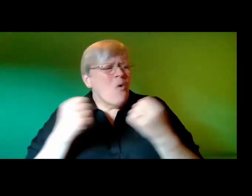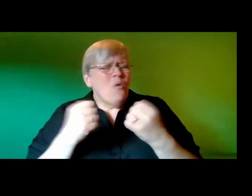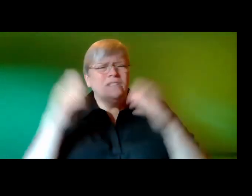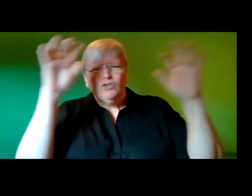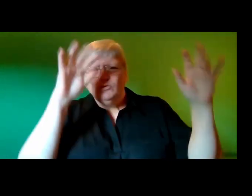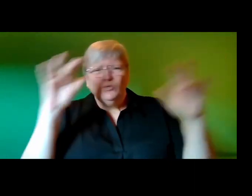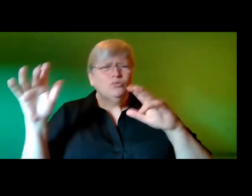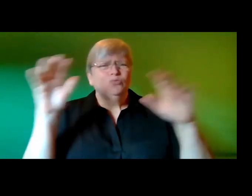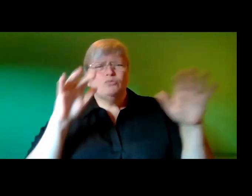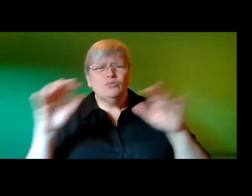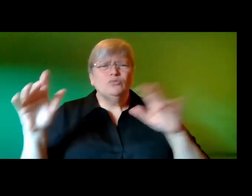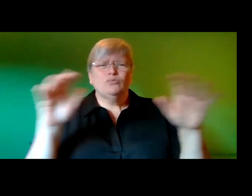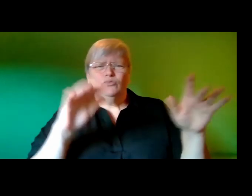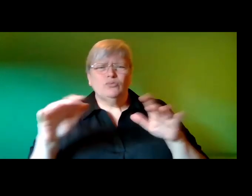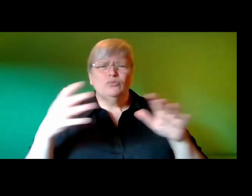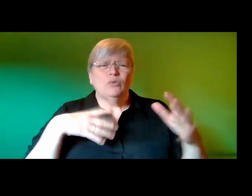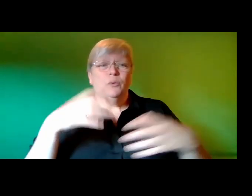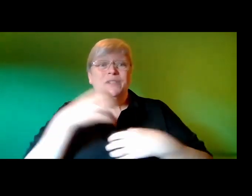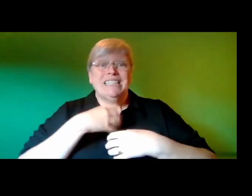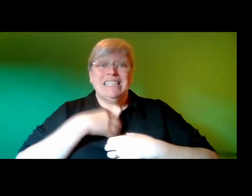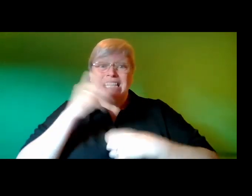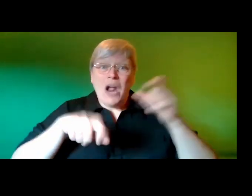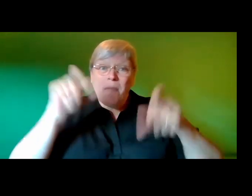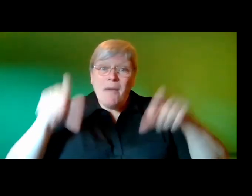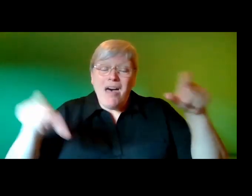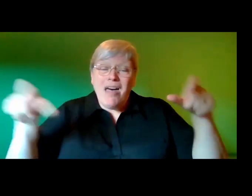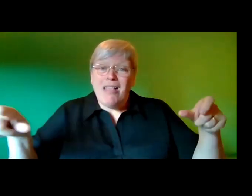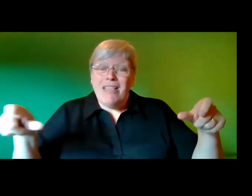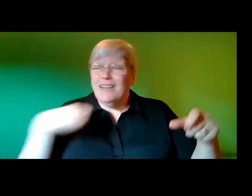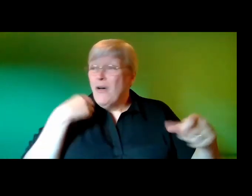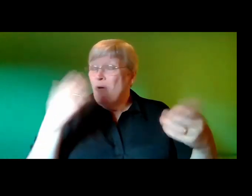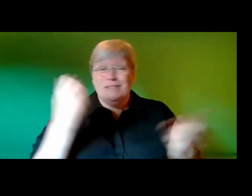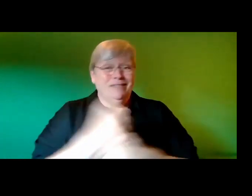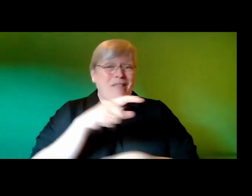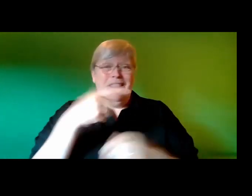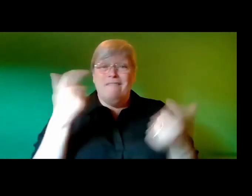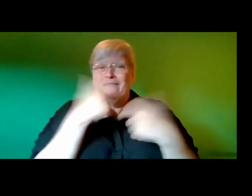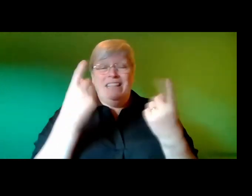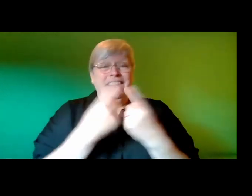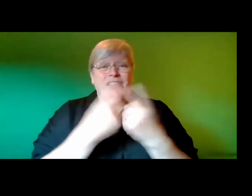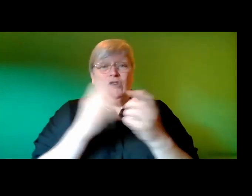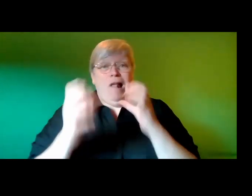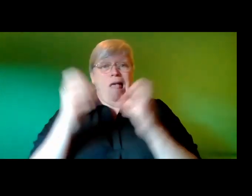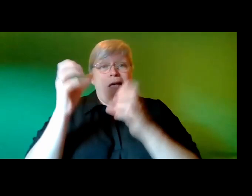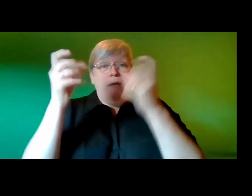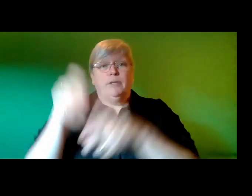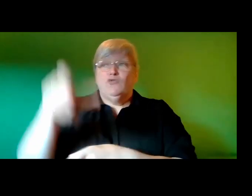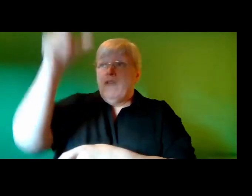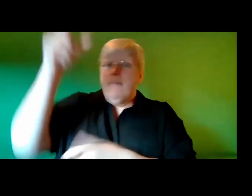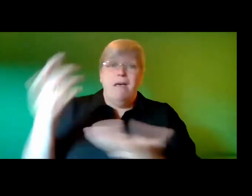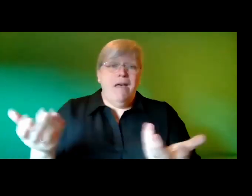all day and he wanted to scare people right he was always being in egypt so he climbed up the drain pipe and tea or coffee